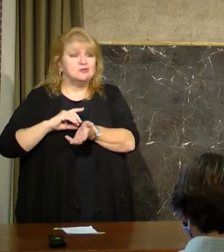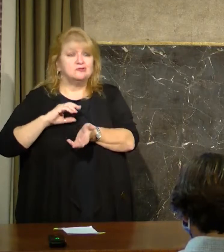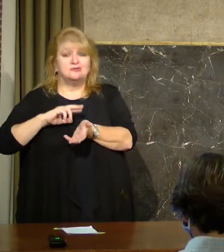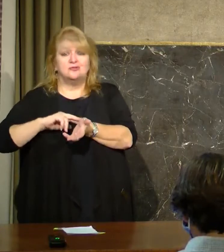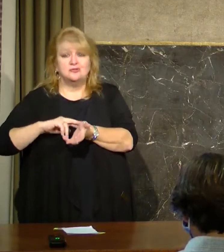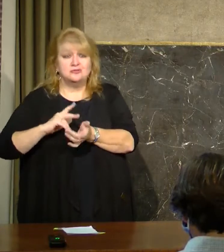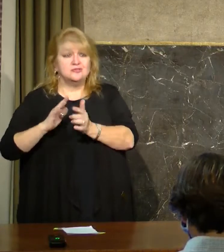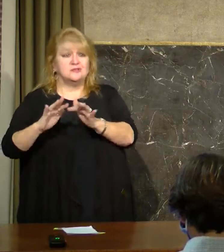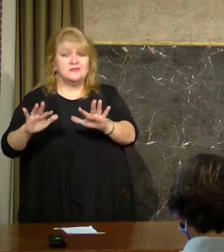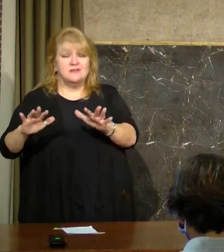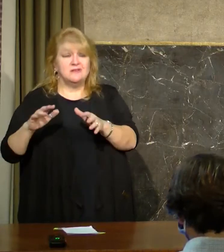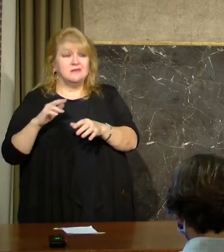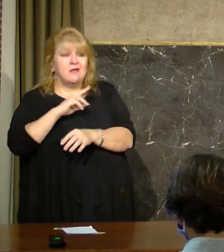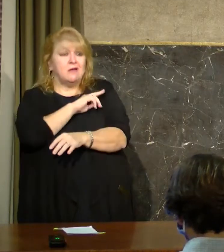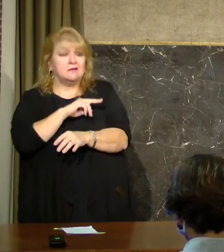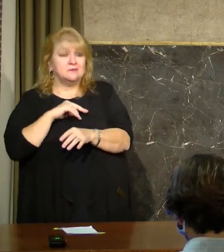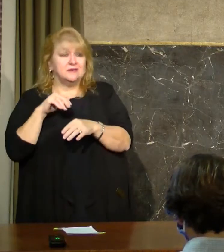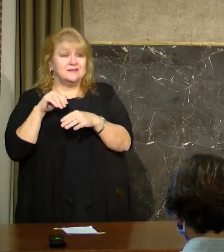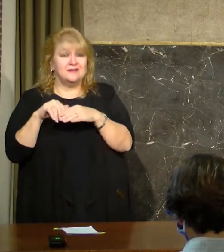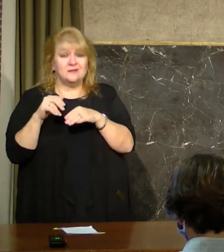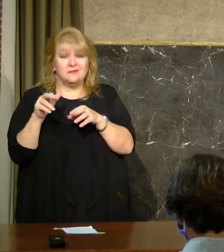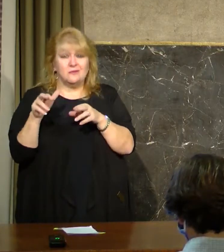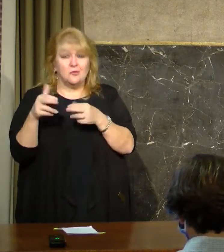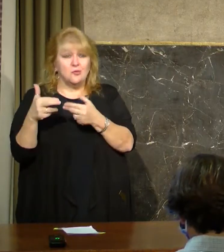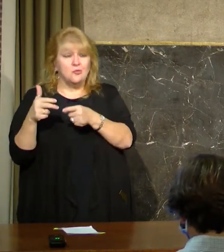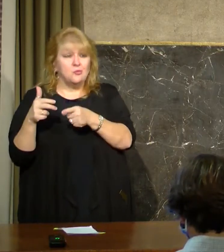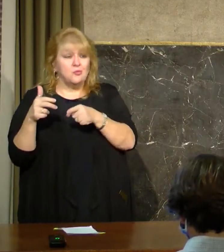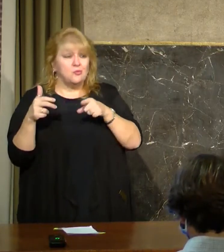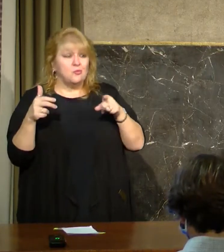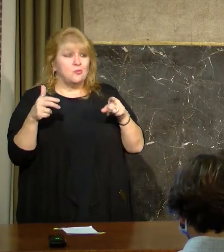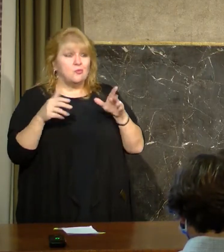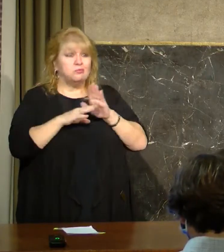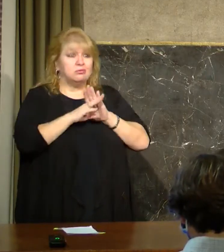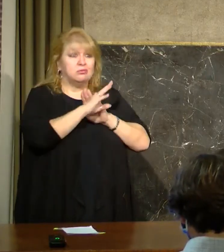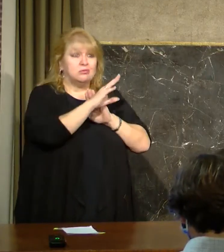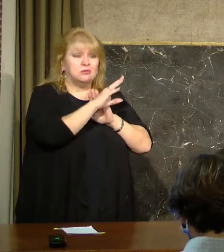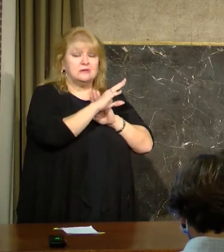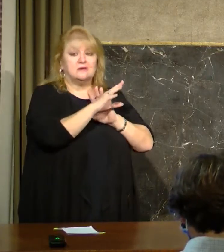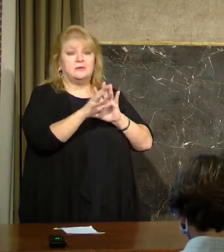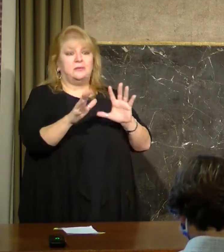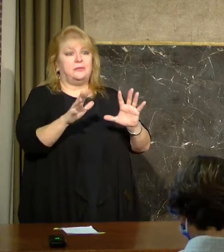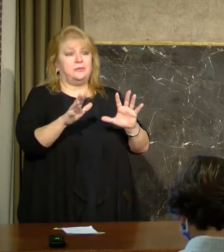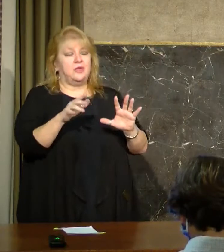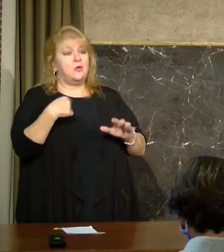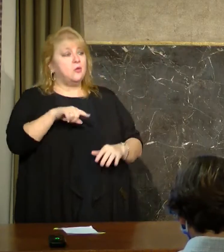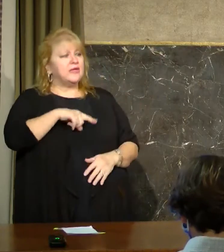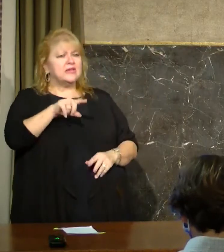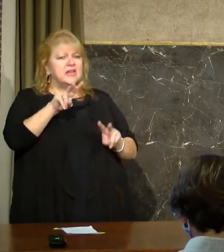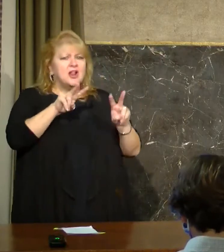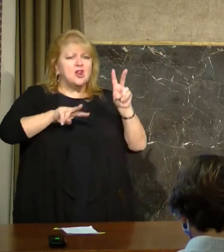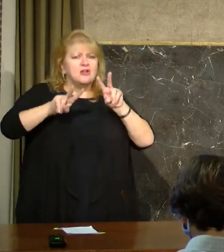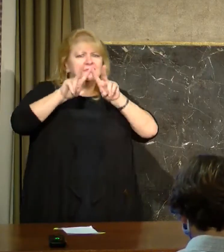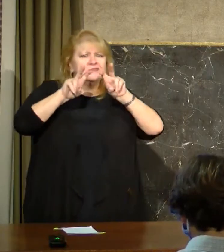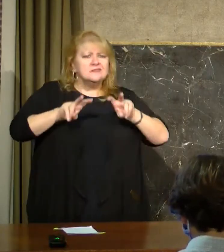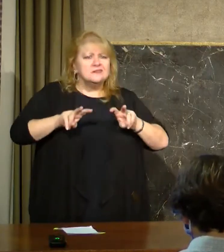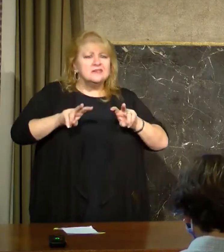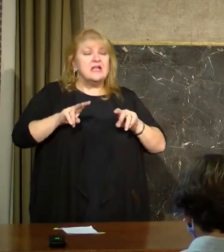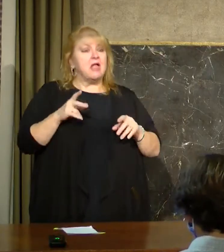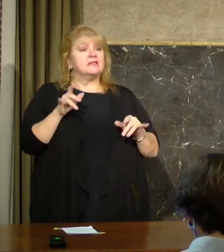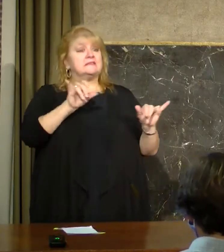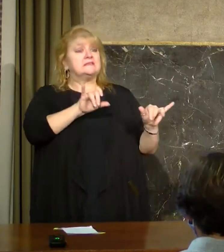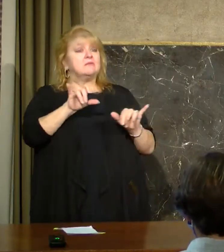appeal to the people of Louisiana to take stock of where we are. And it's not materially different than other states.